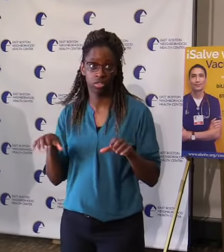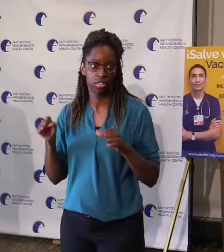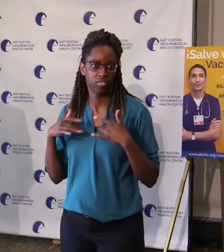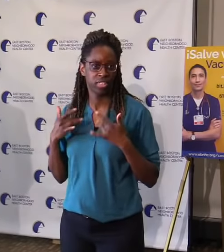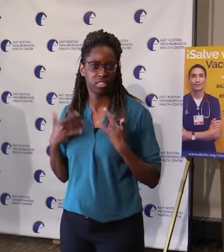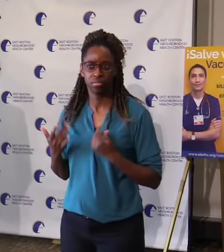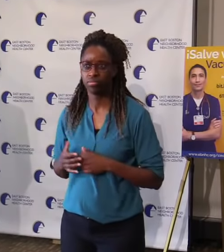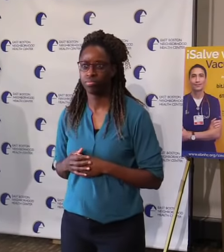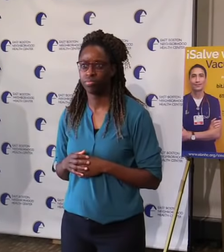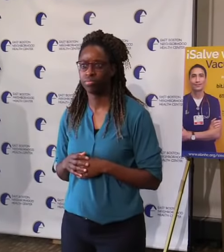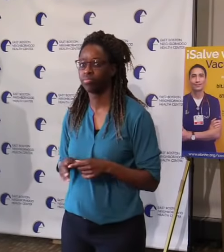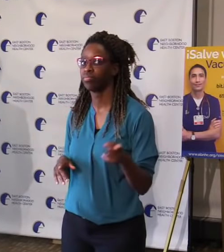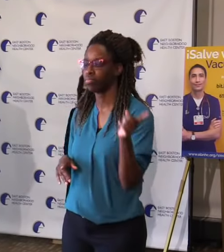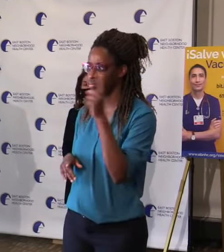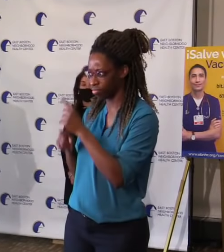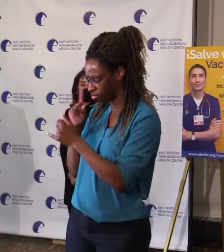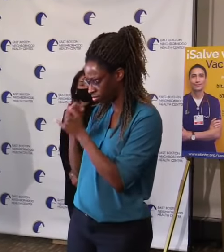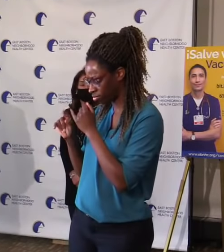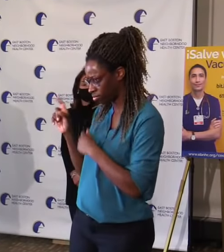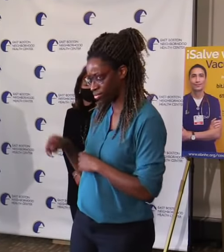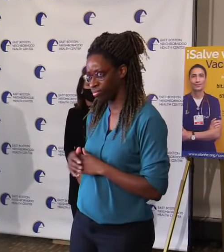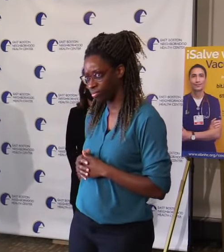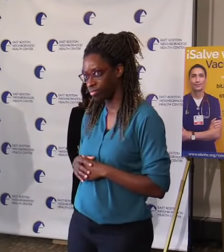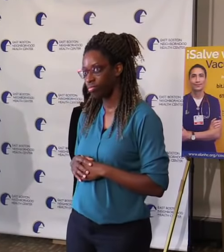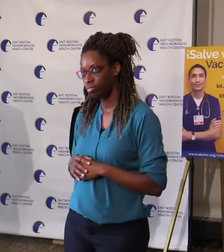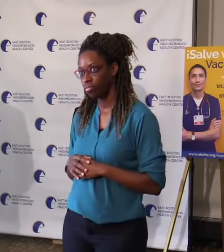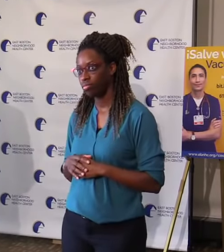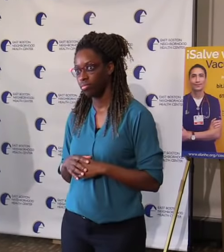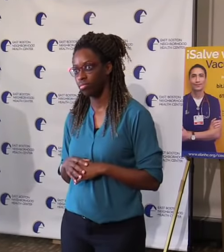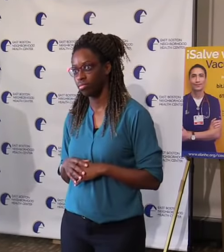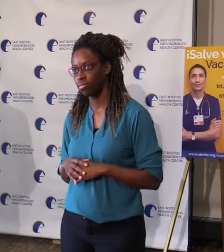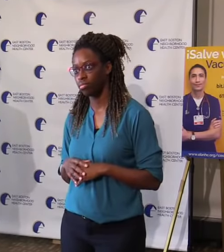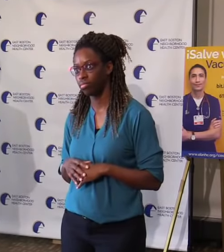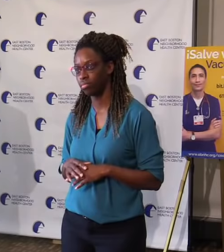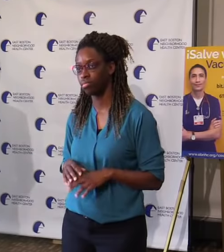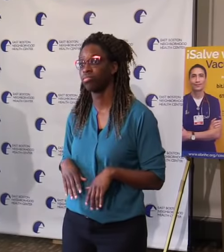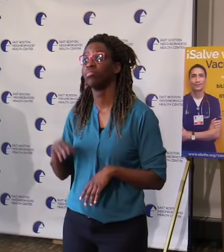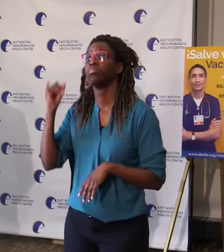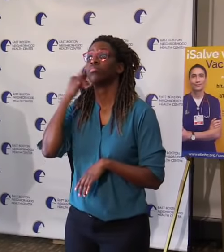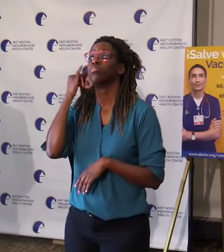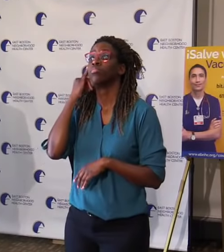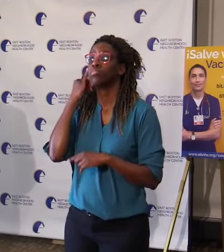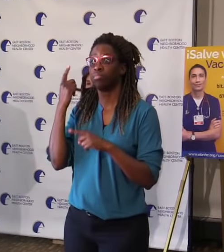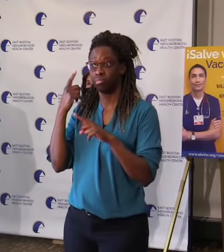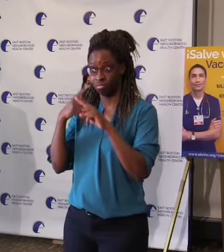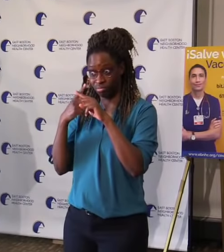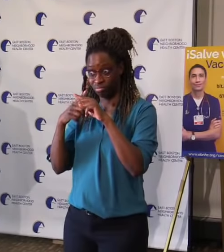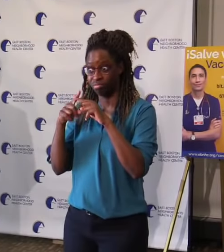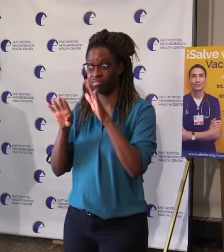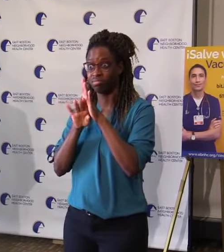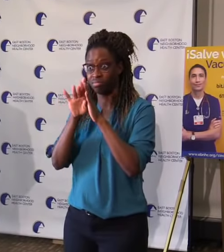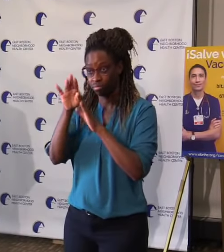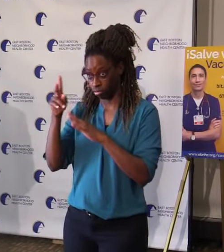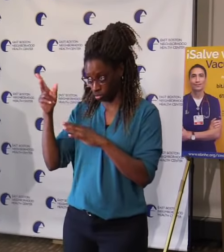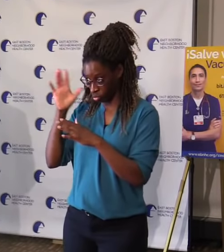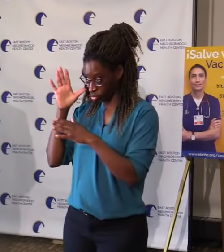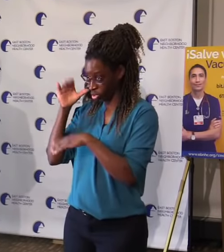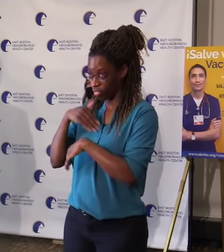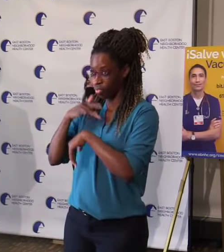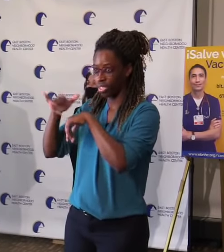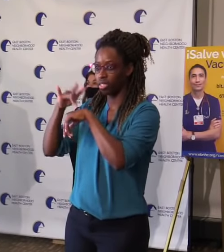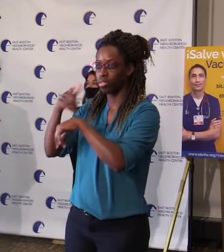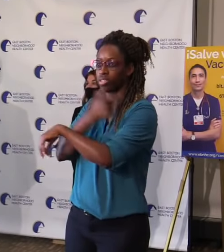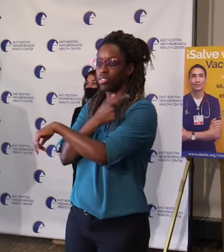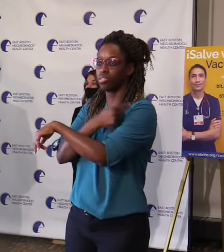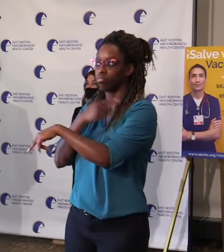if the, and if there's some positive development there, it'll make a big difference with respect to how we make decisions about all kinds of things, including that. you